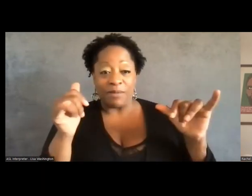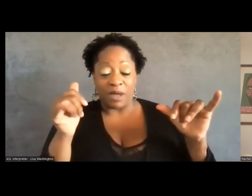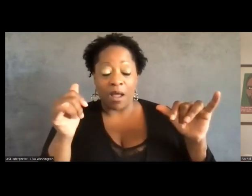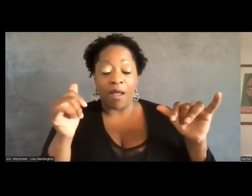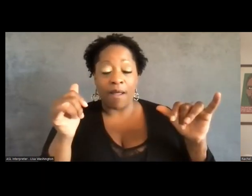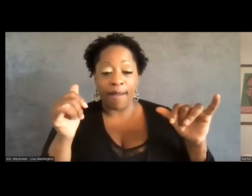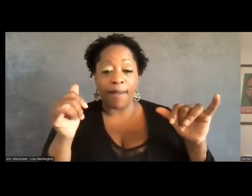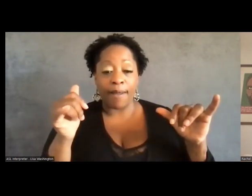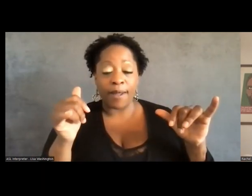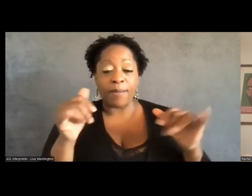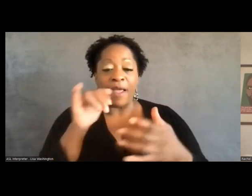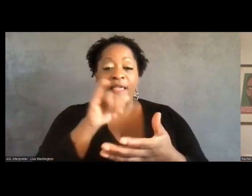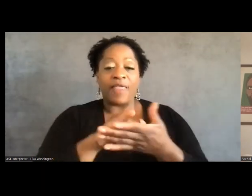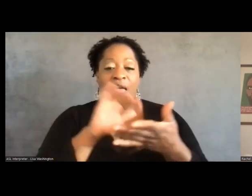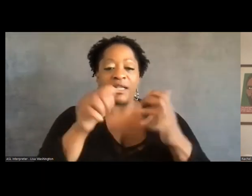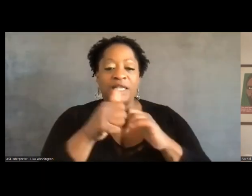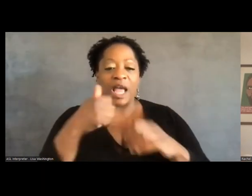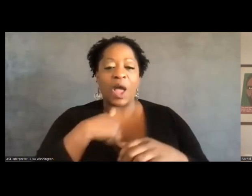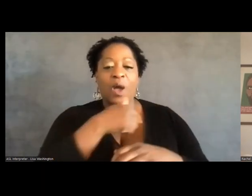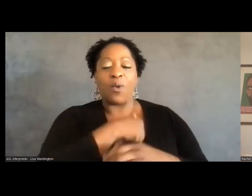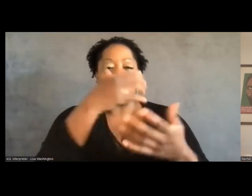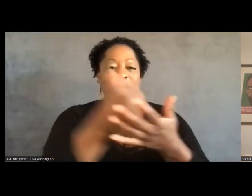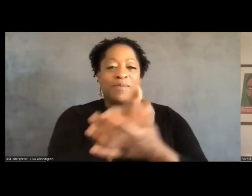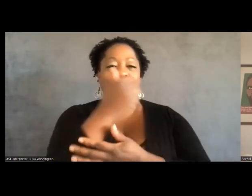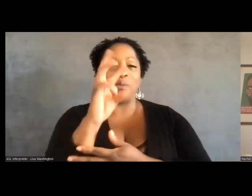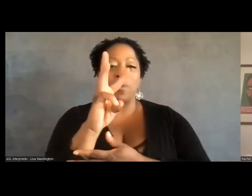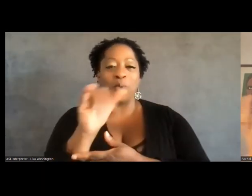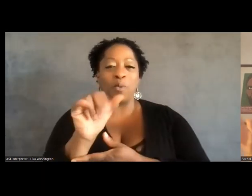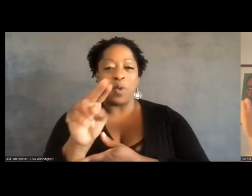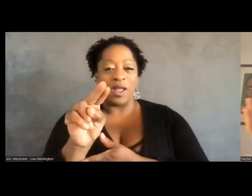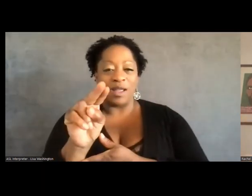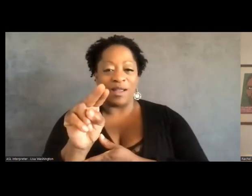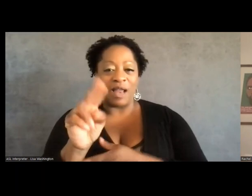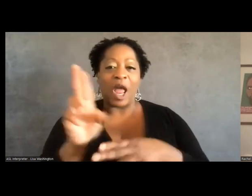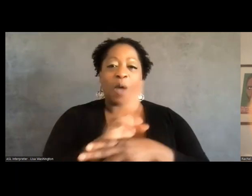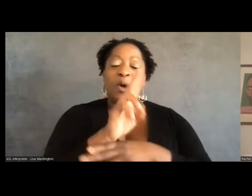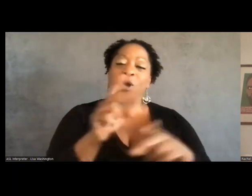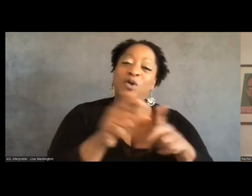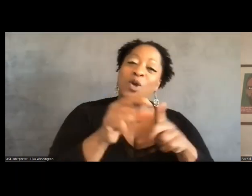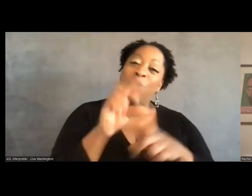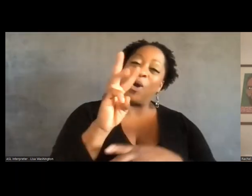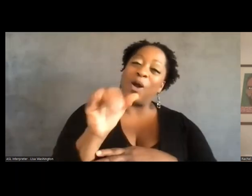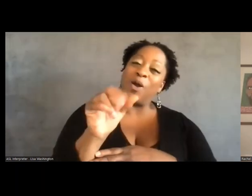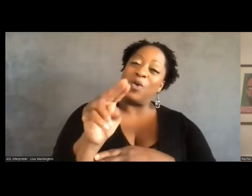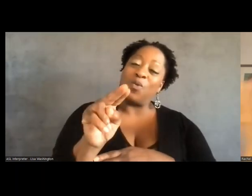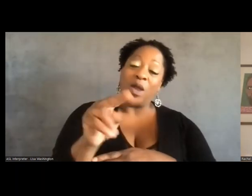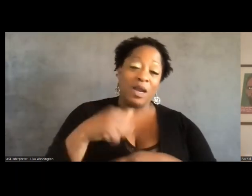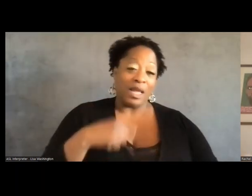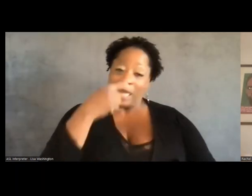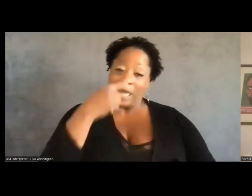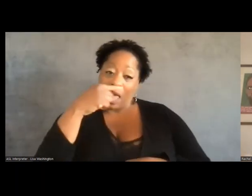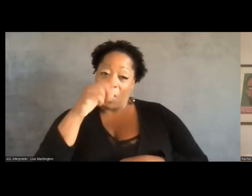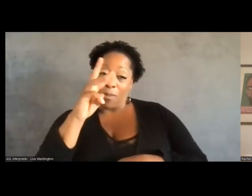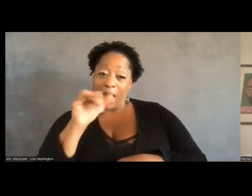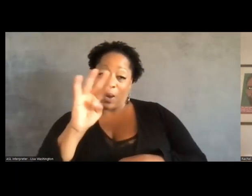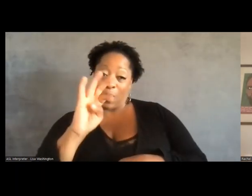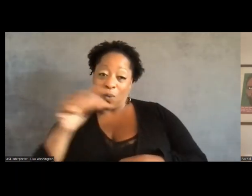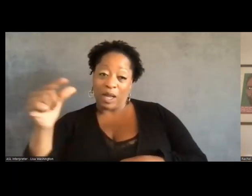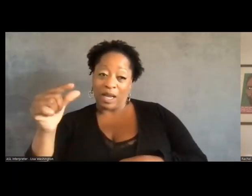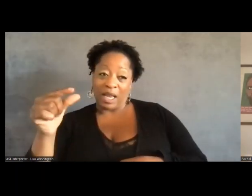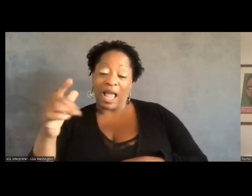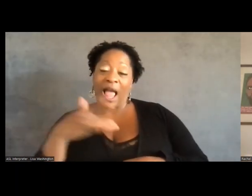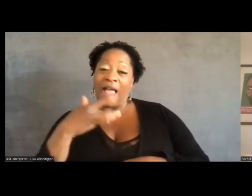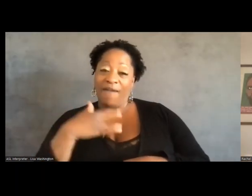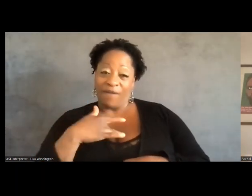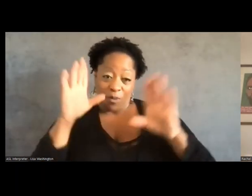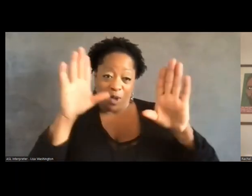you know, that's how we win. And again, I'm going to use the word win because I don't mind winning. I think it would be great if we could all be winning